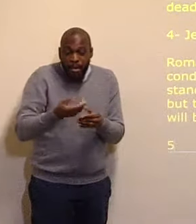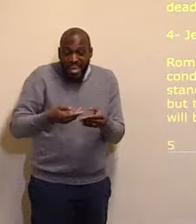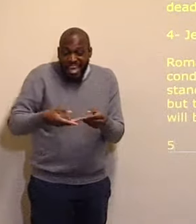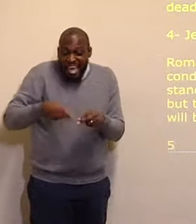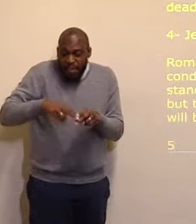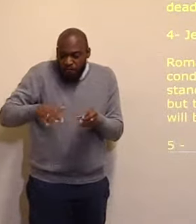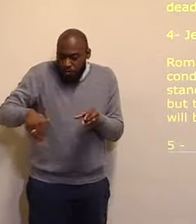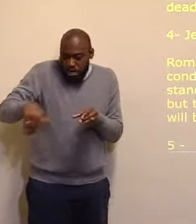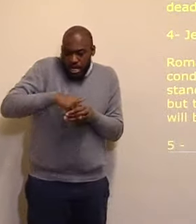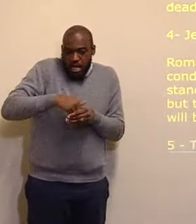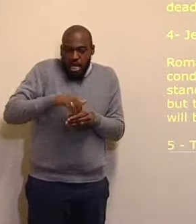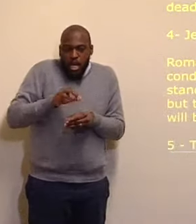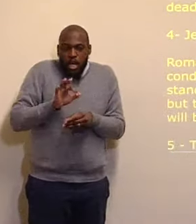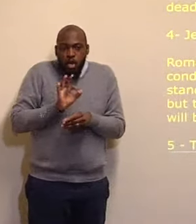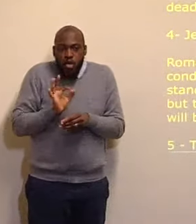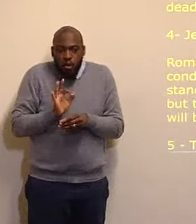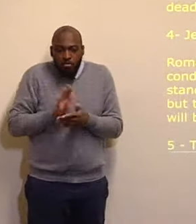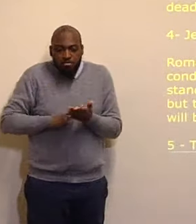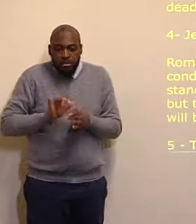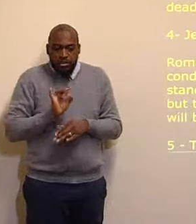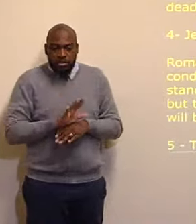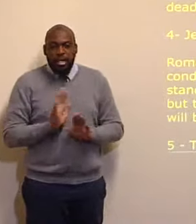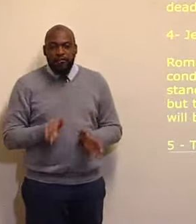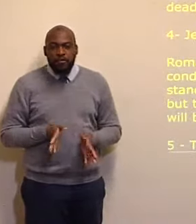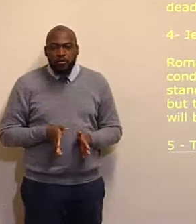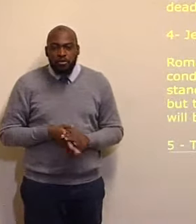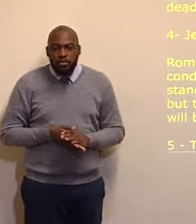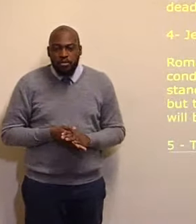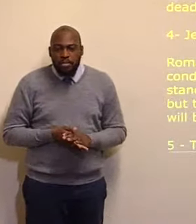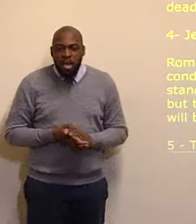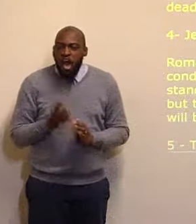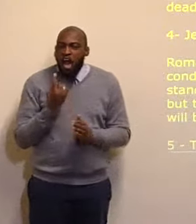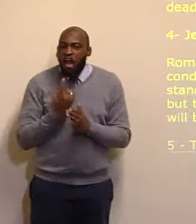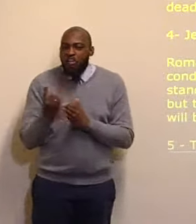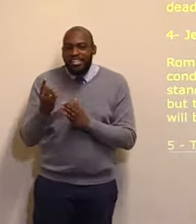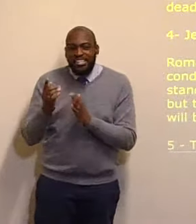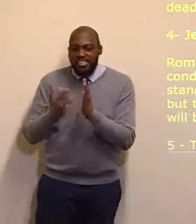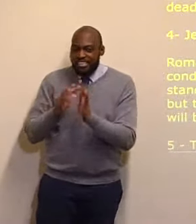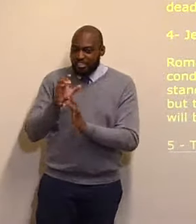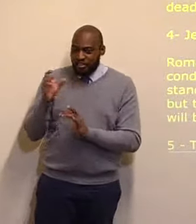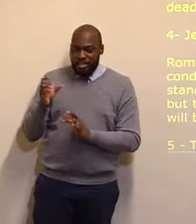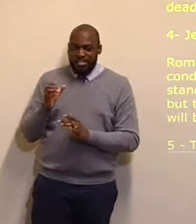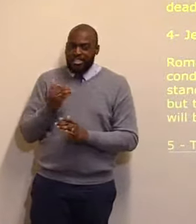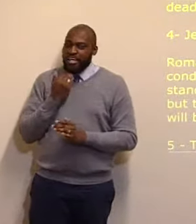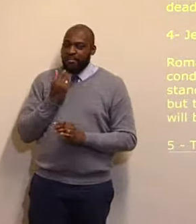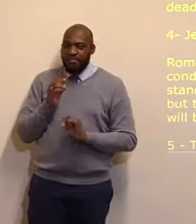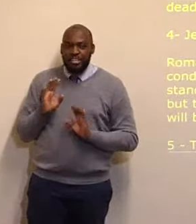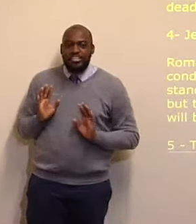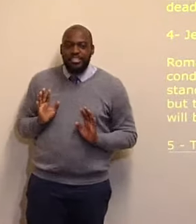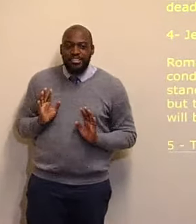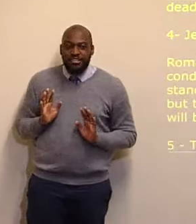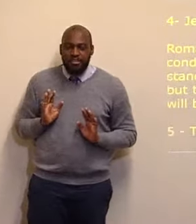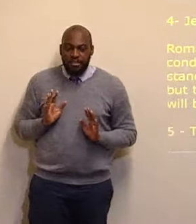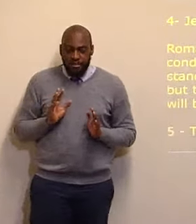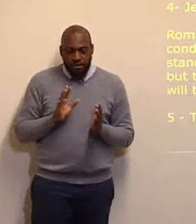why, I chose the title, only Christ suffices. Only Christ. And in verse 43, it says,